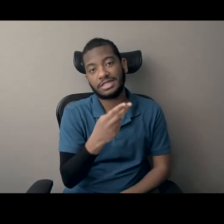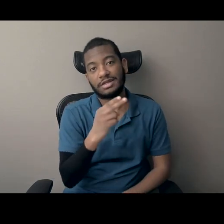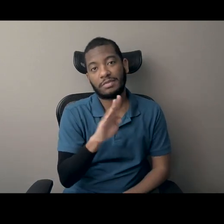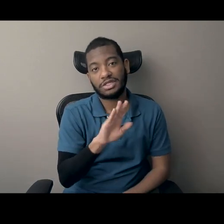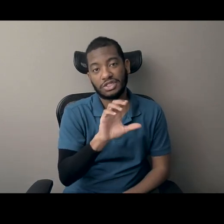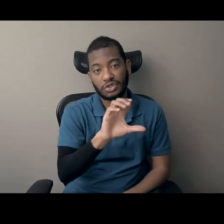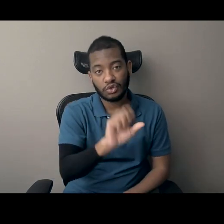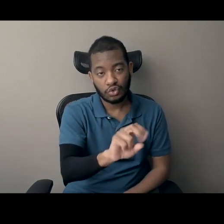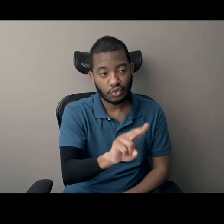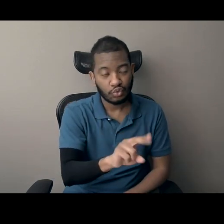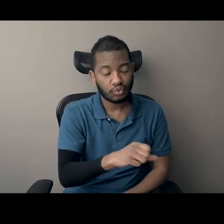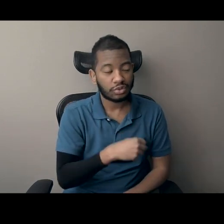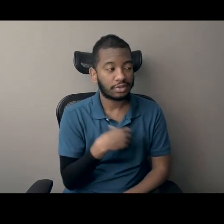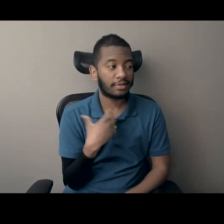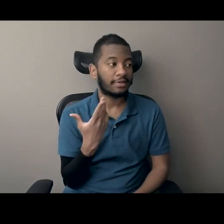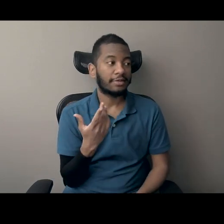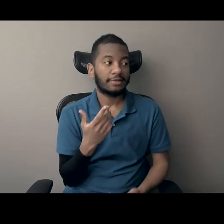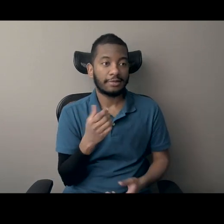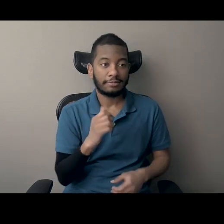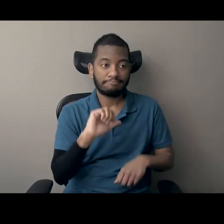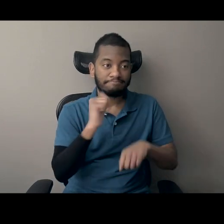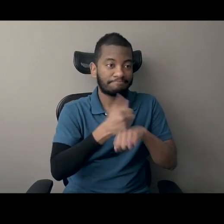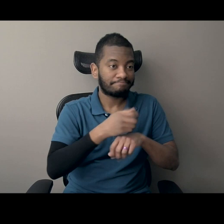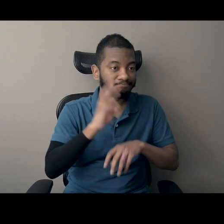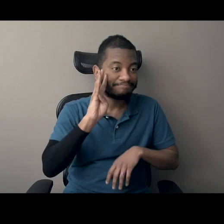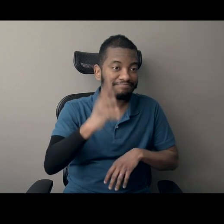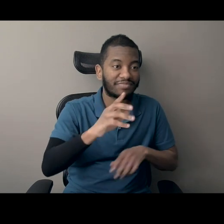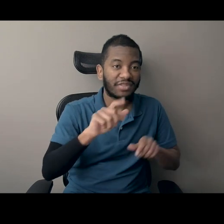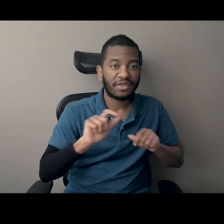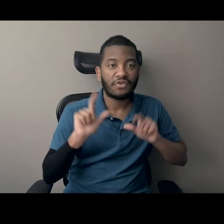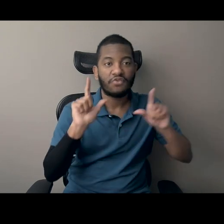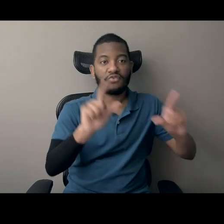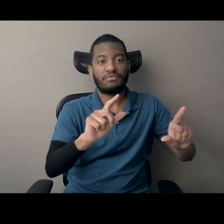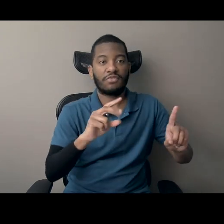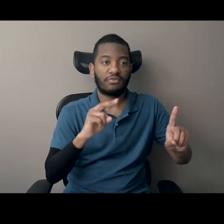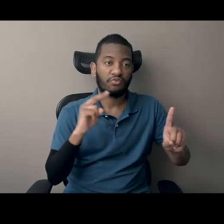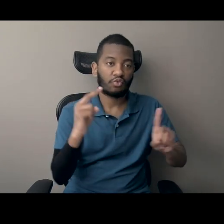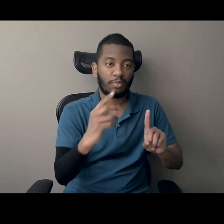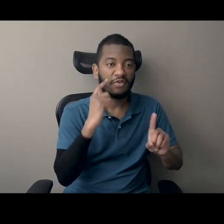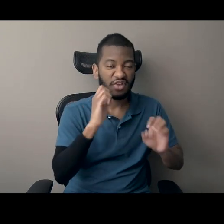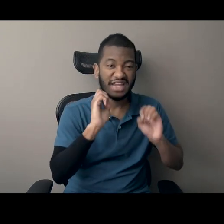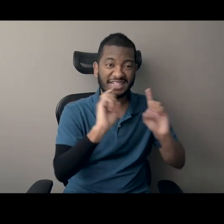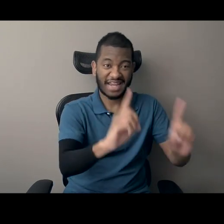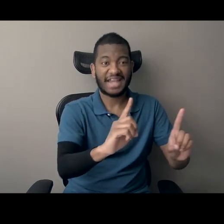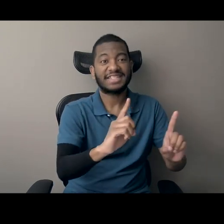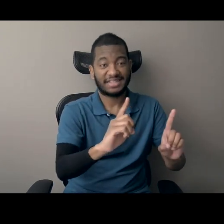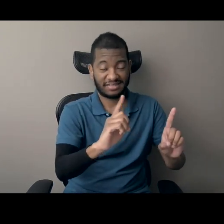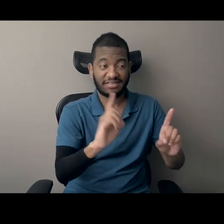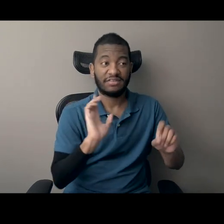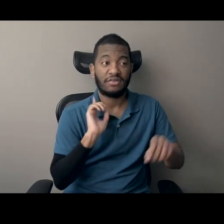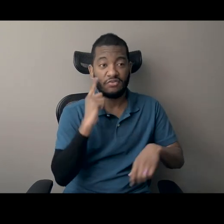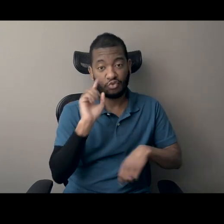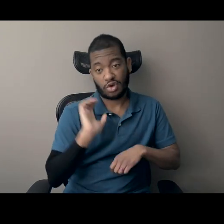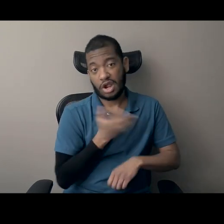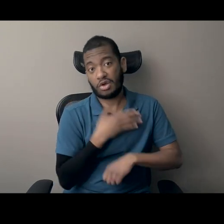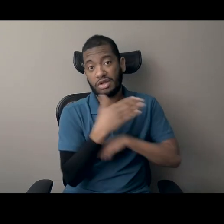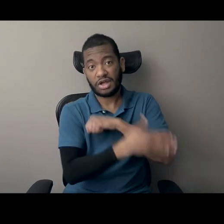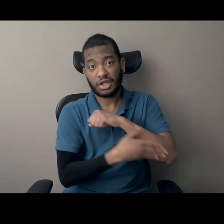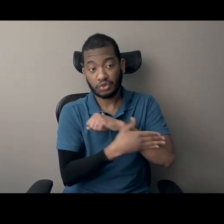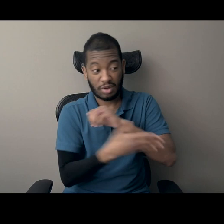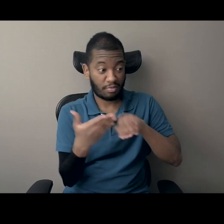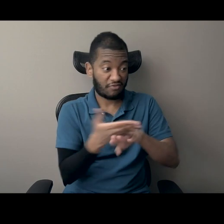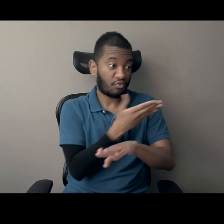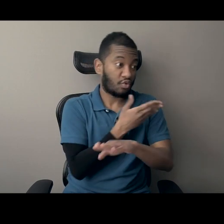education in our country, which didn't exist in the South prior to the reconstruction era. Um, and, you know, building